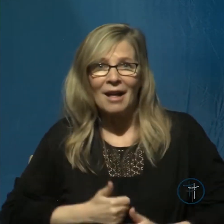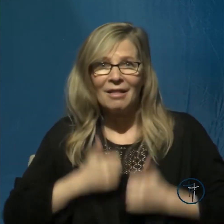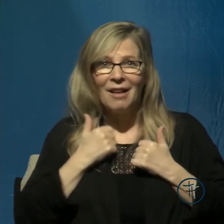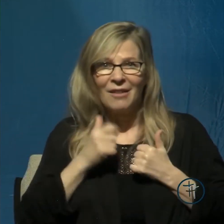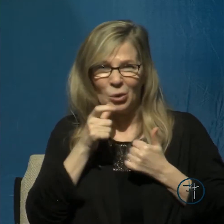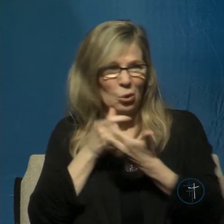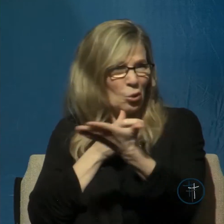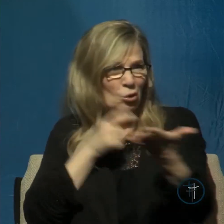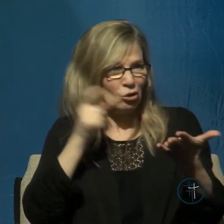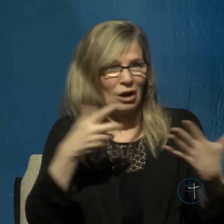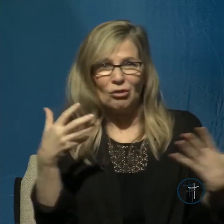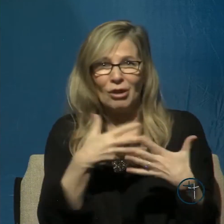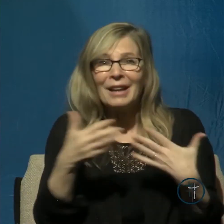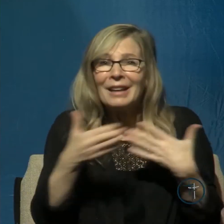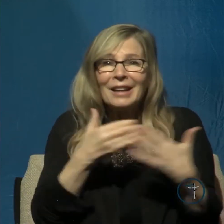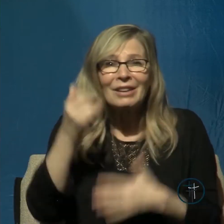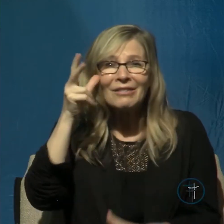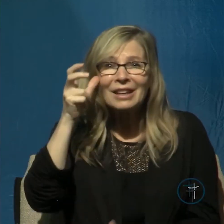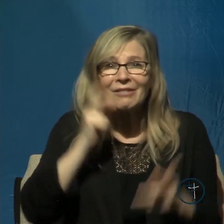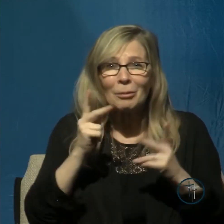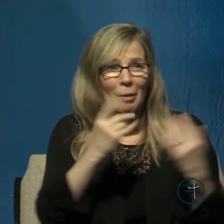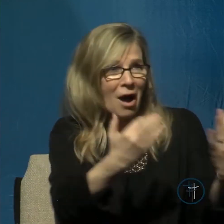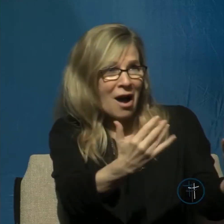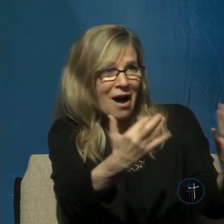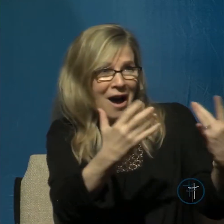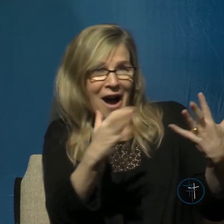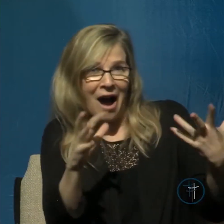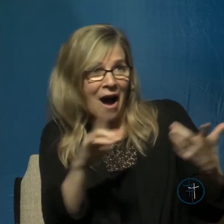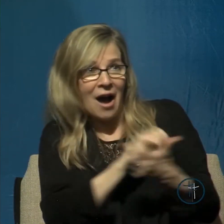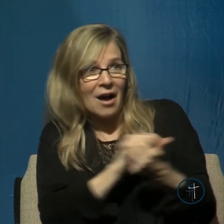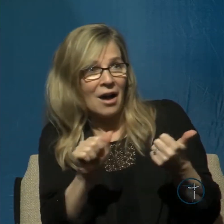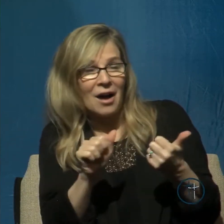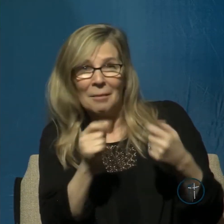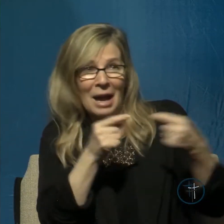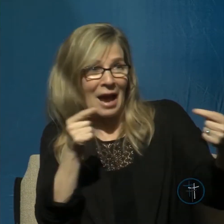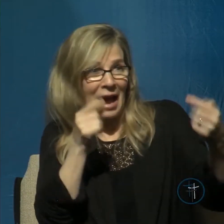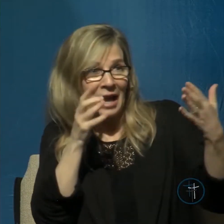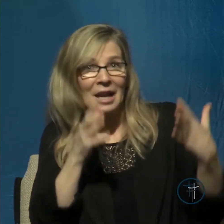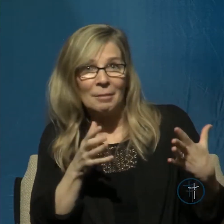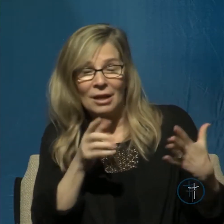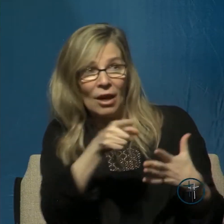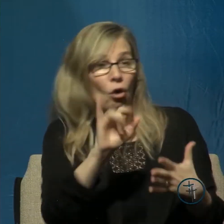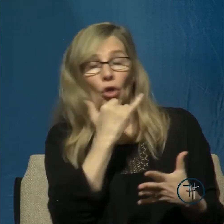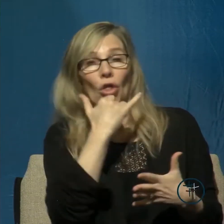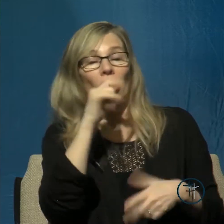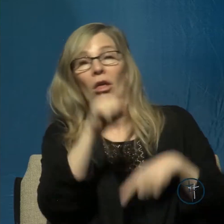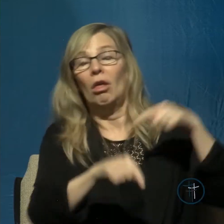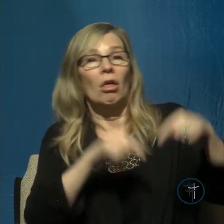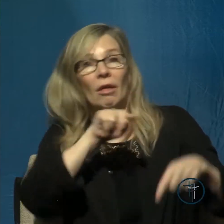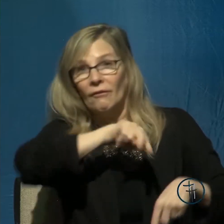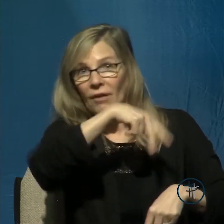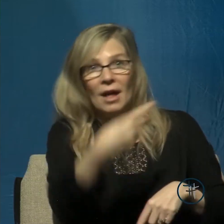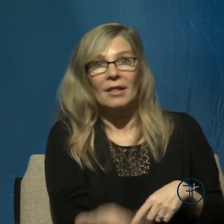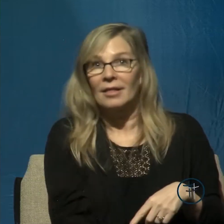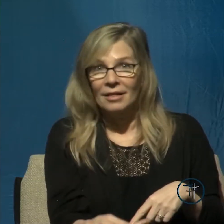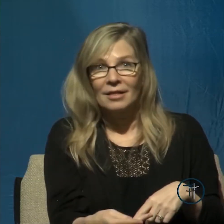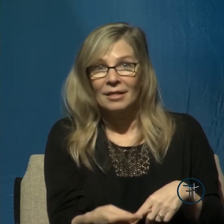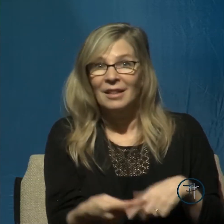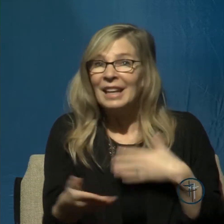When evildoers came upon me to devour my flesh, my adversaries and my enemies, they stumbled and fell. Though a host